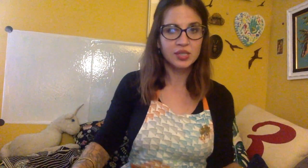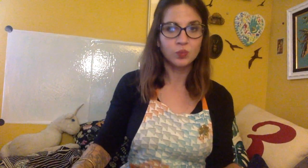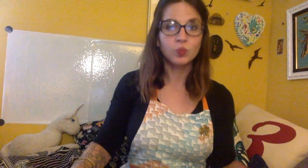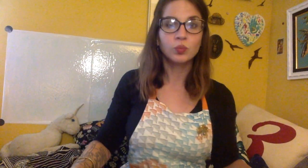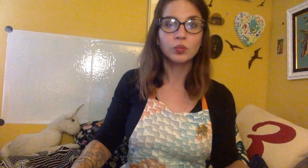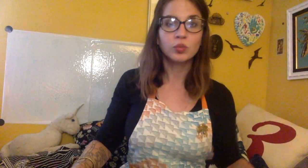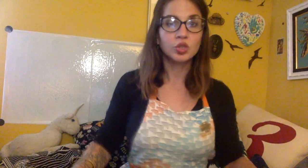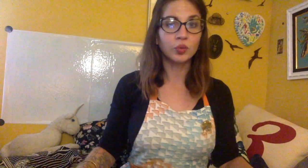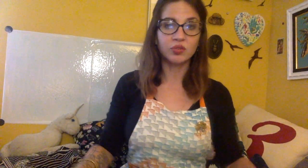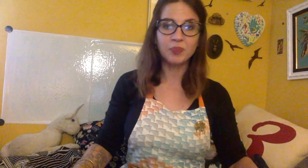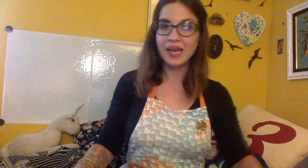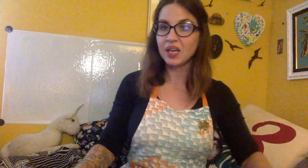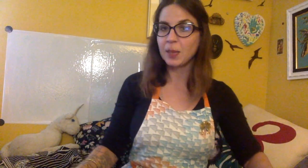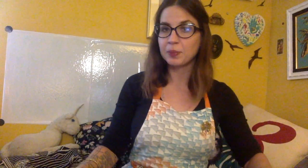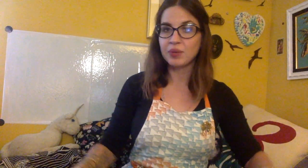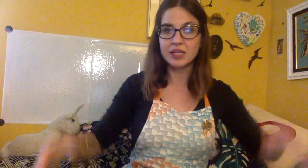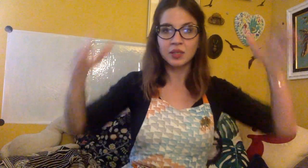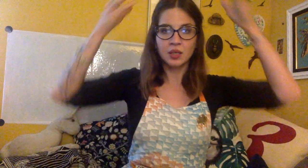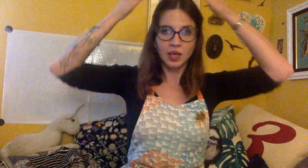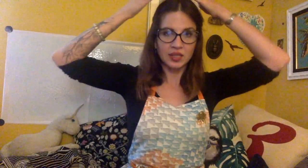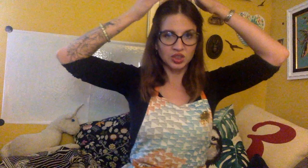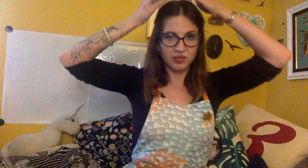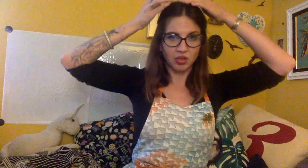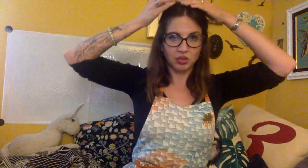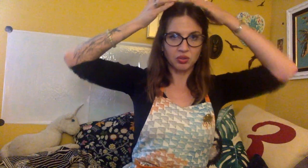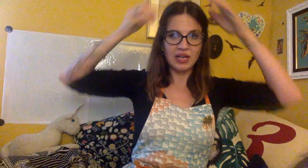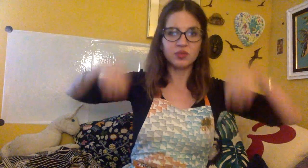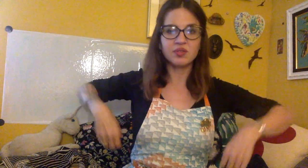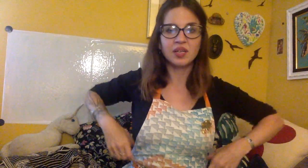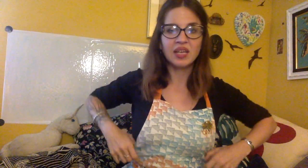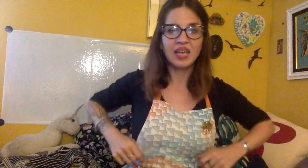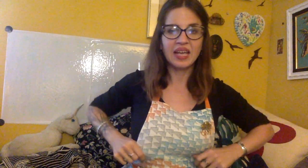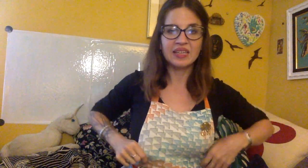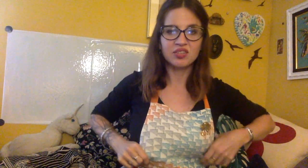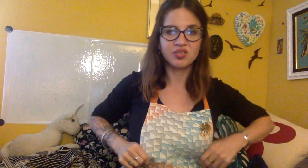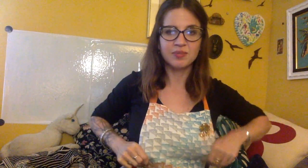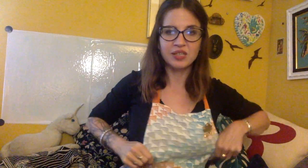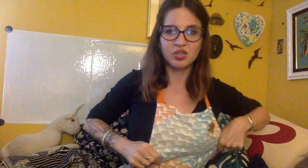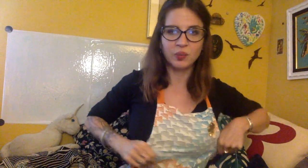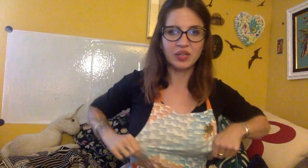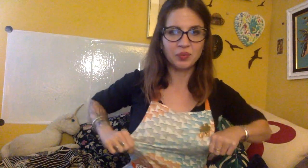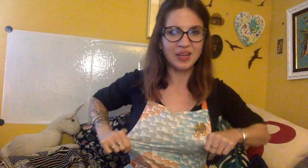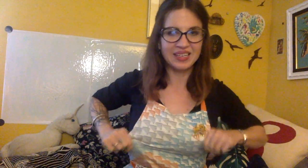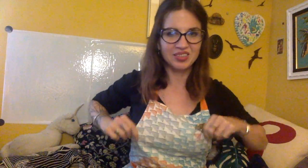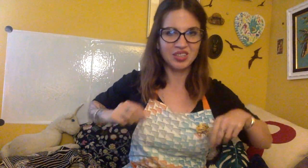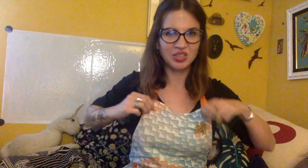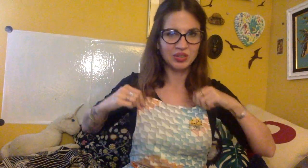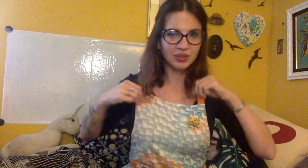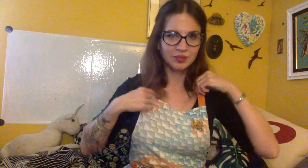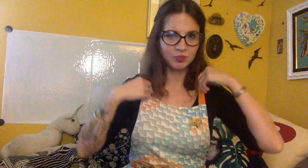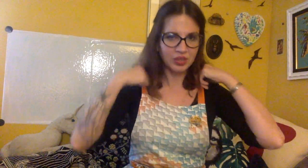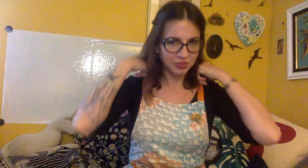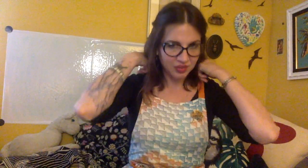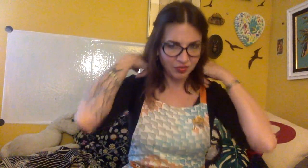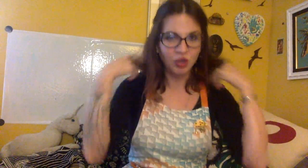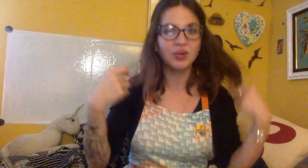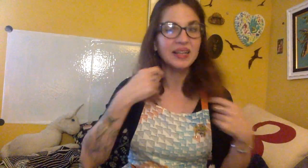Shoulders back. Upright. Adjust our crowns. And let's just make sure we are ready to learn. Get yourself all ready.